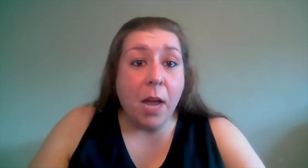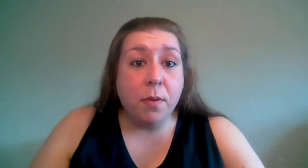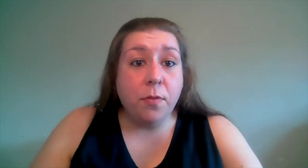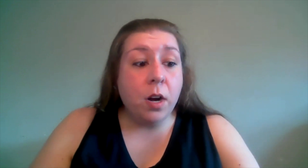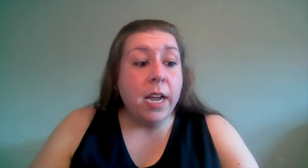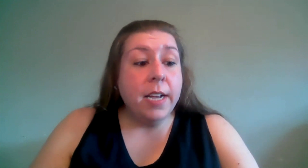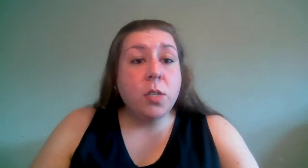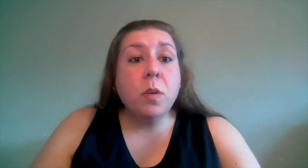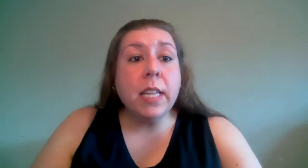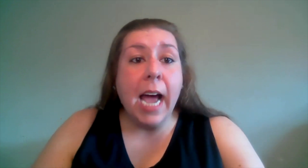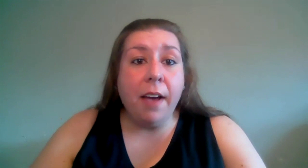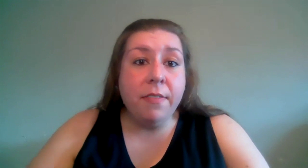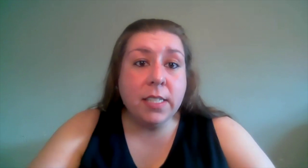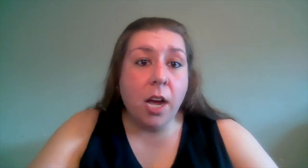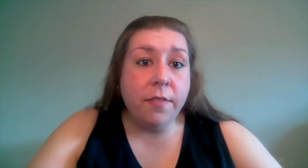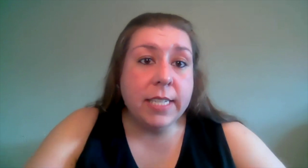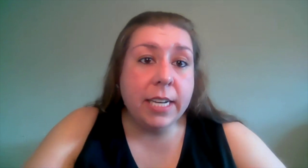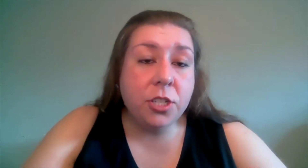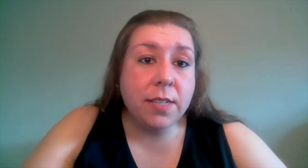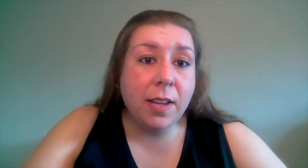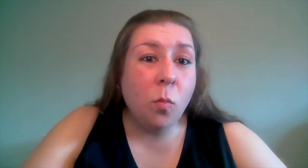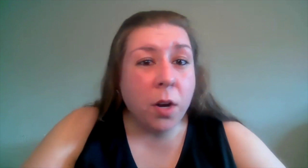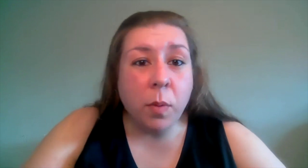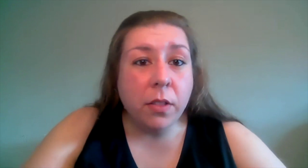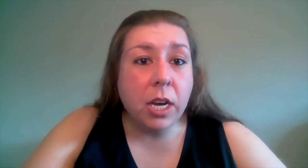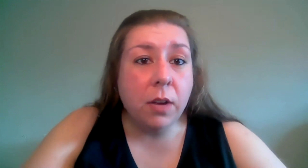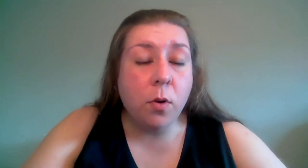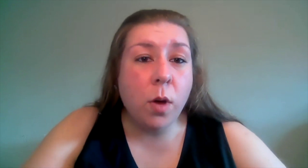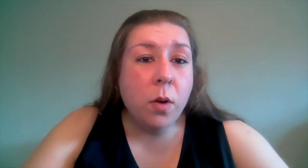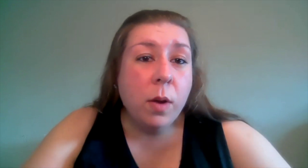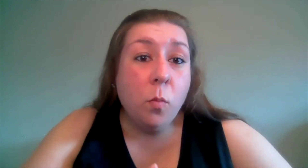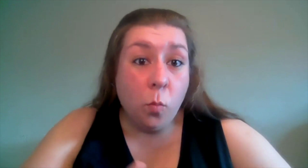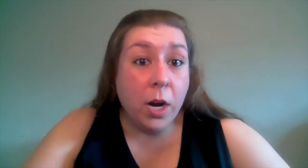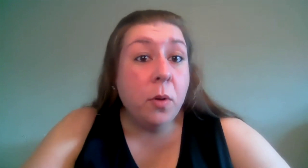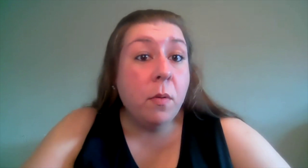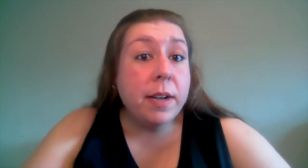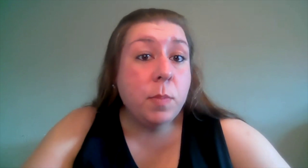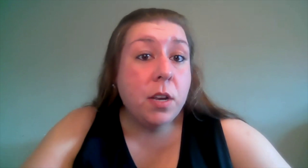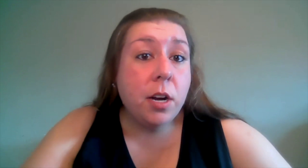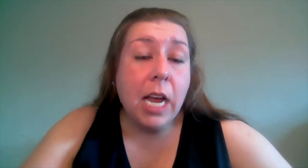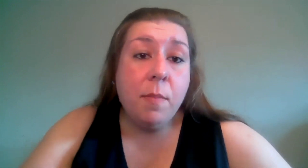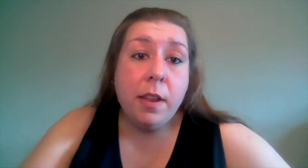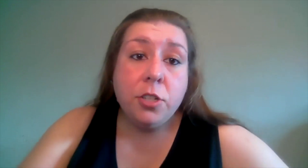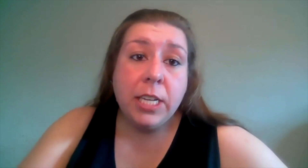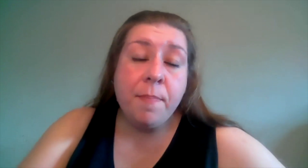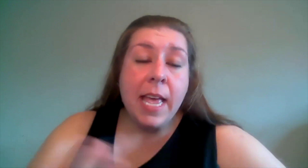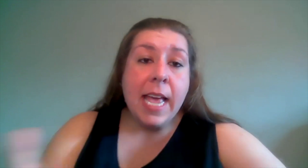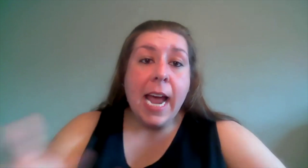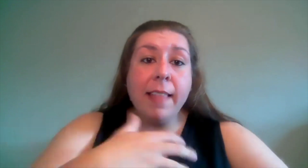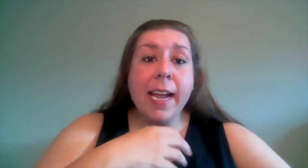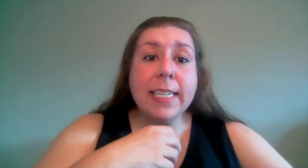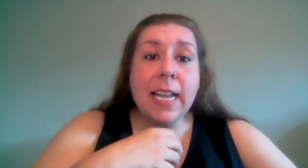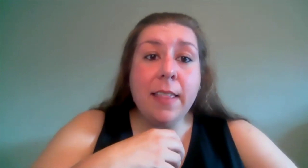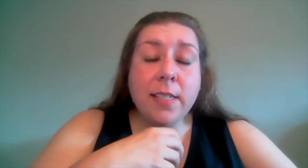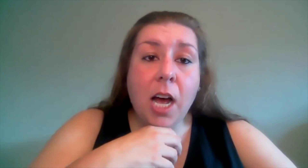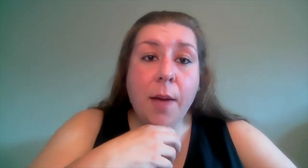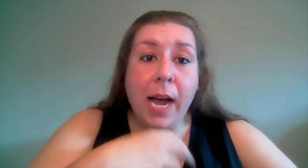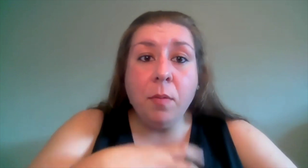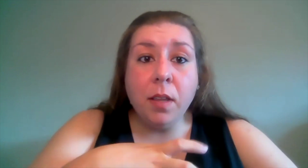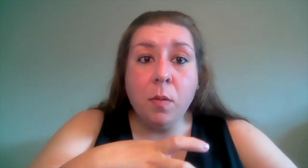had before to really have these conversations like what are we looking for what do we where do we want to spend our time and energy and like i said at the top i really